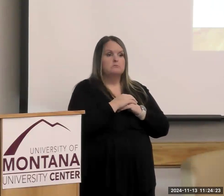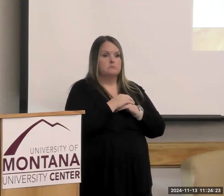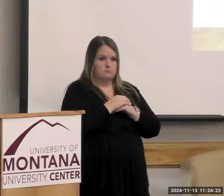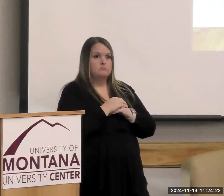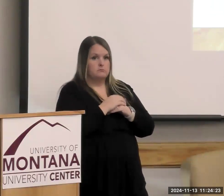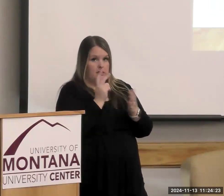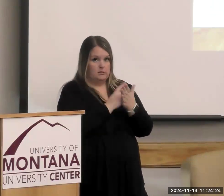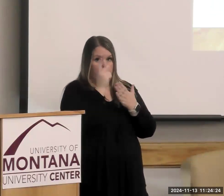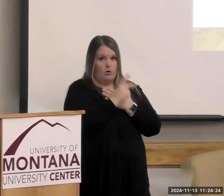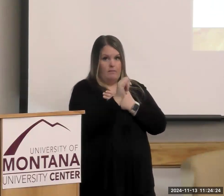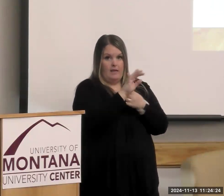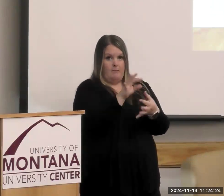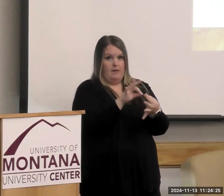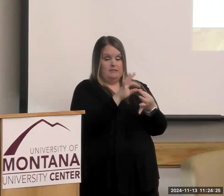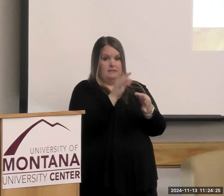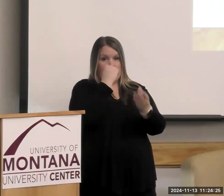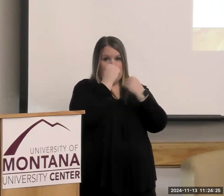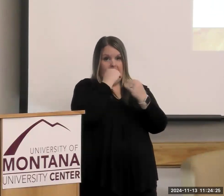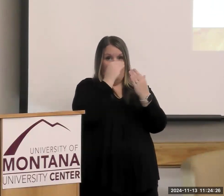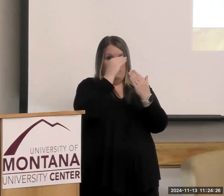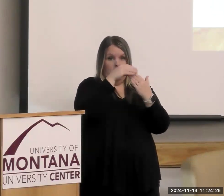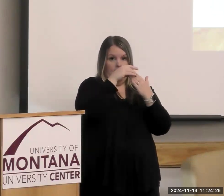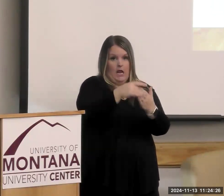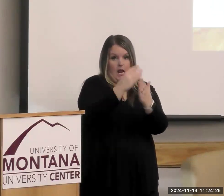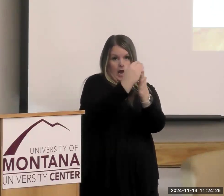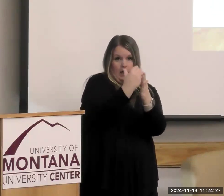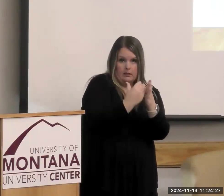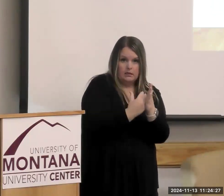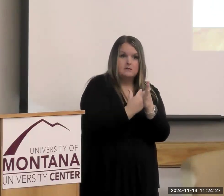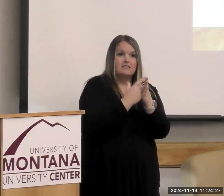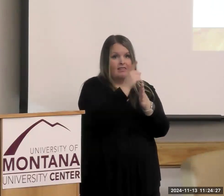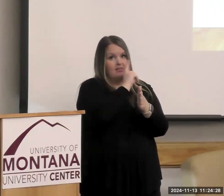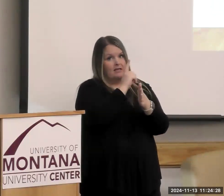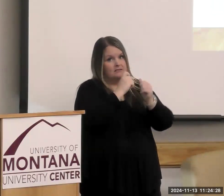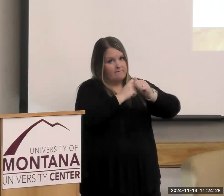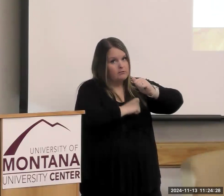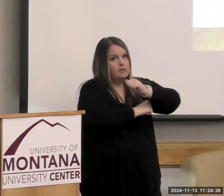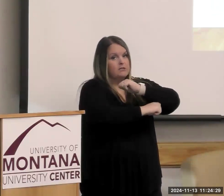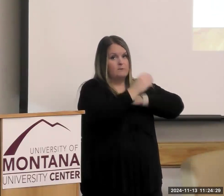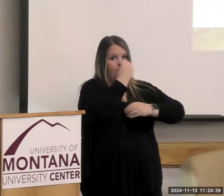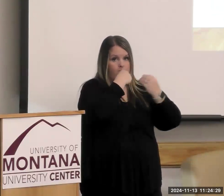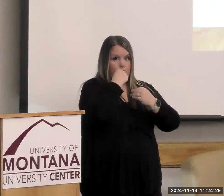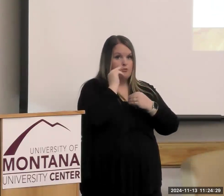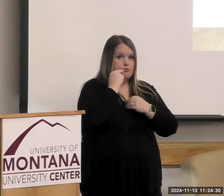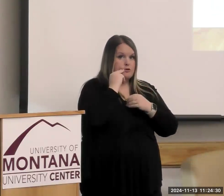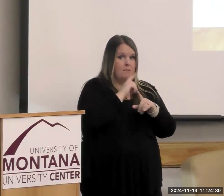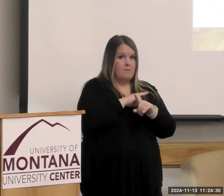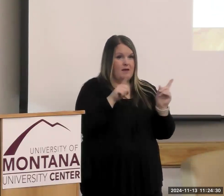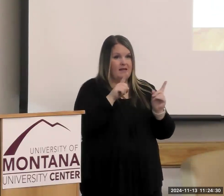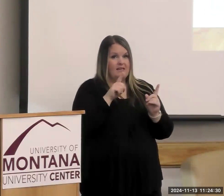you I mentioned that the dietary guidelines are the cornerstones of the food and nutrition programs, except for SNAP.